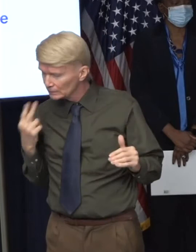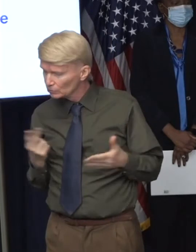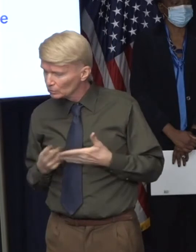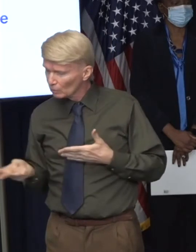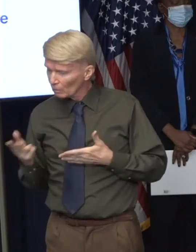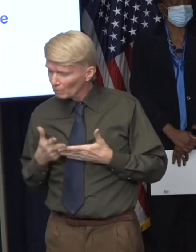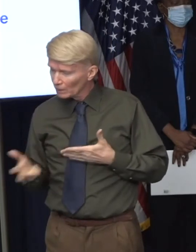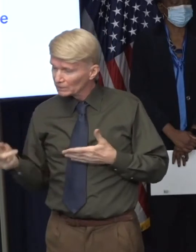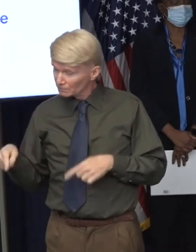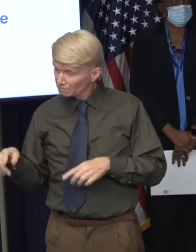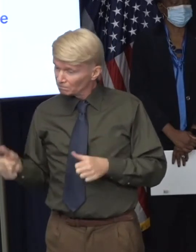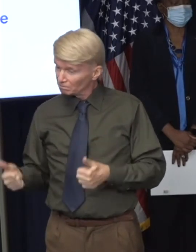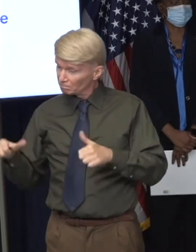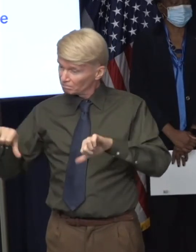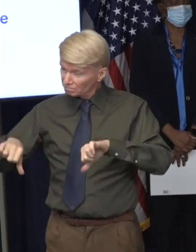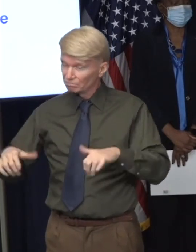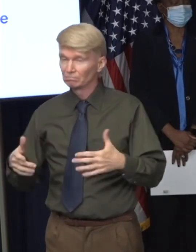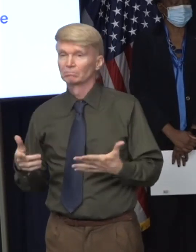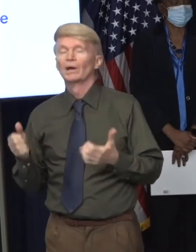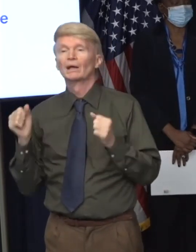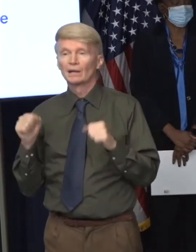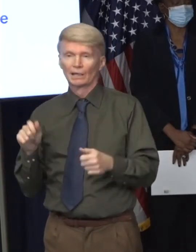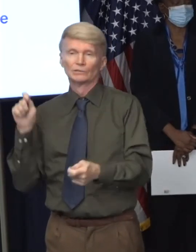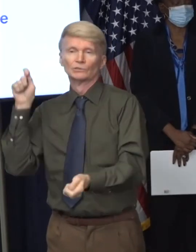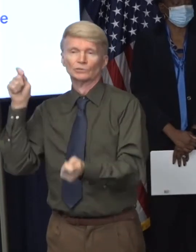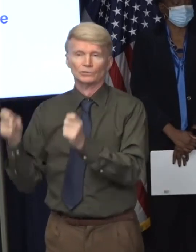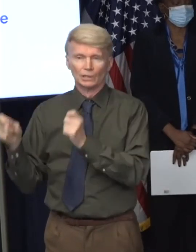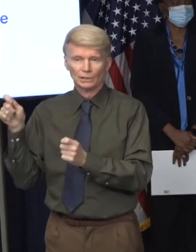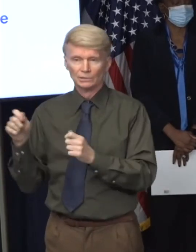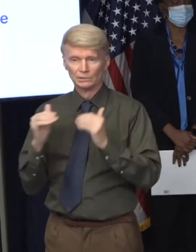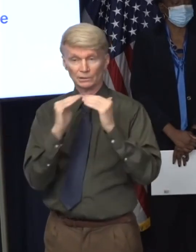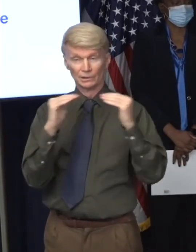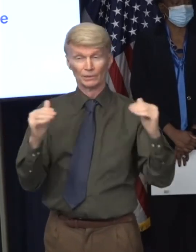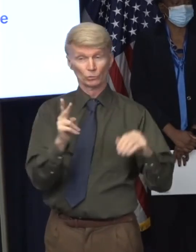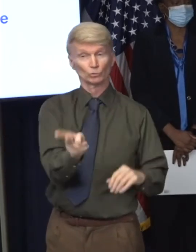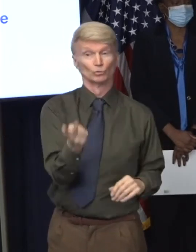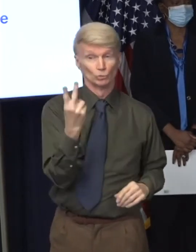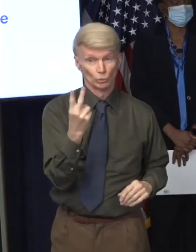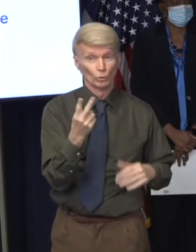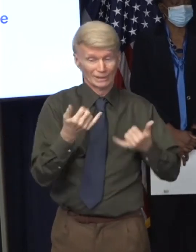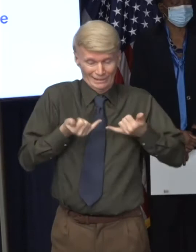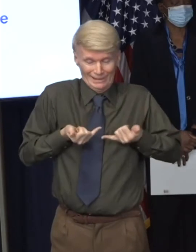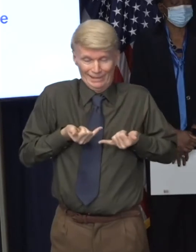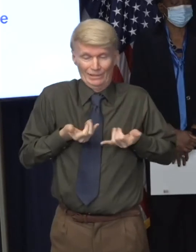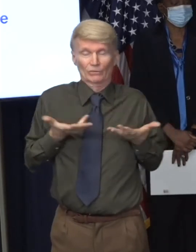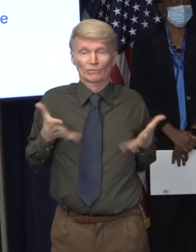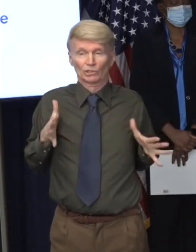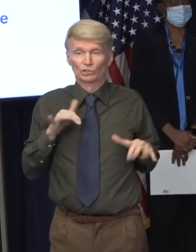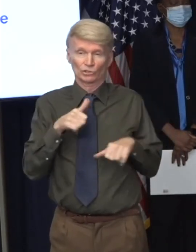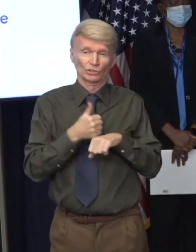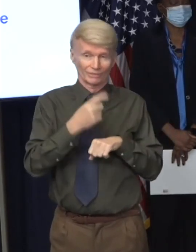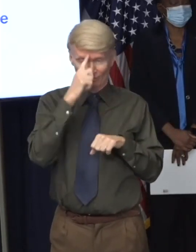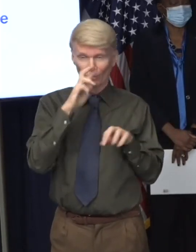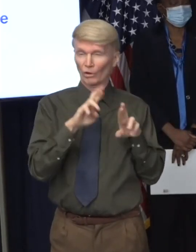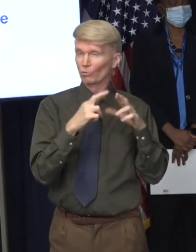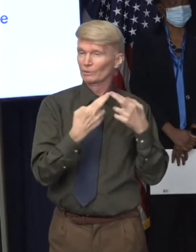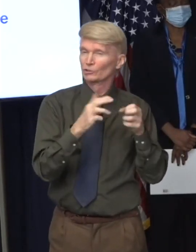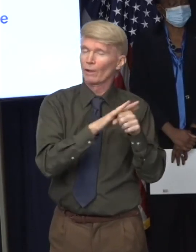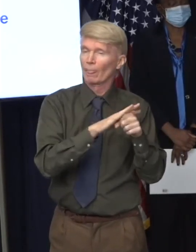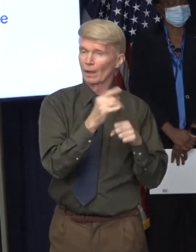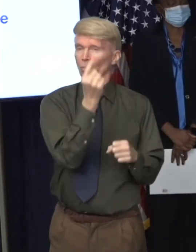how they're affecting the numbers. Again, Tier 2, which we put in place for Region 1,